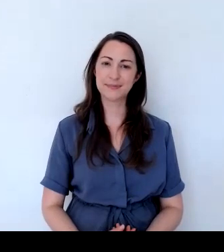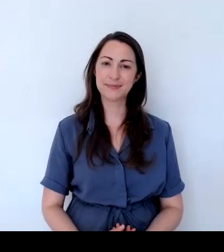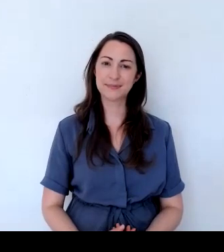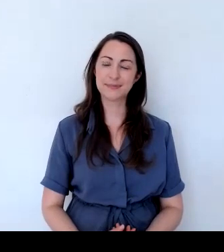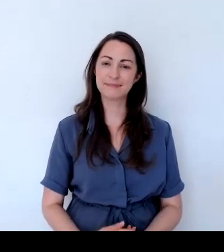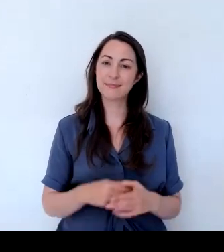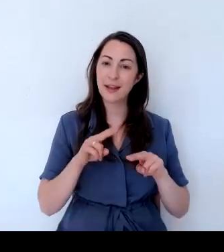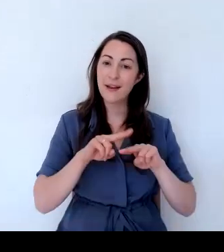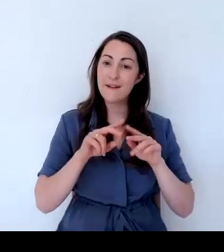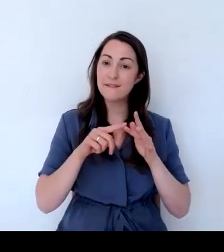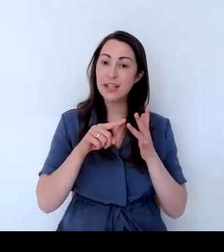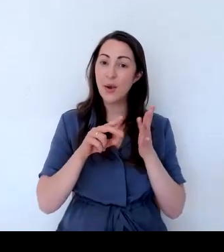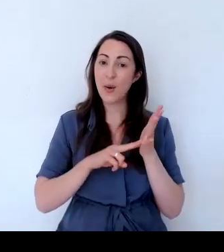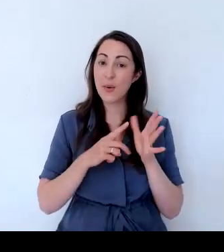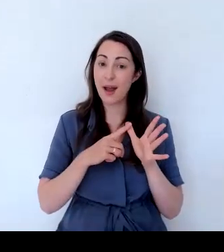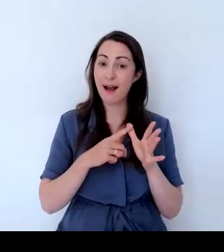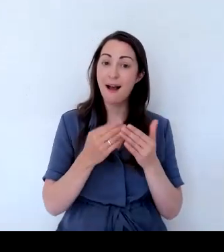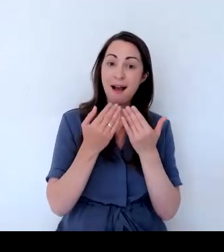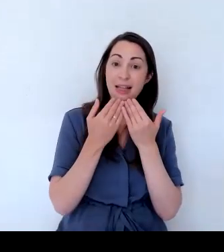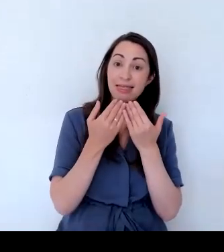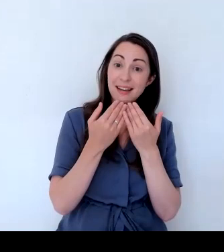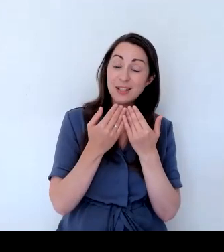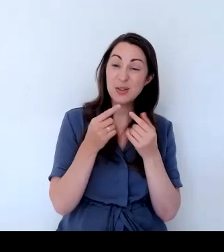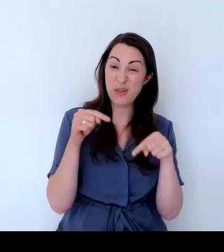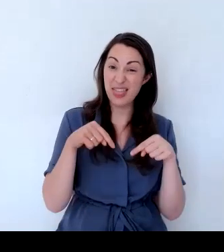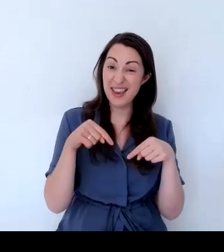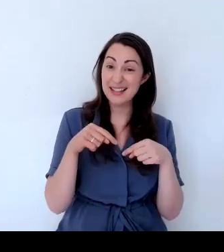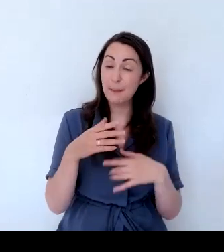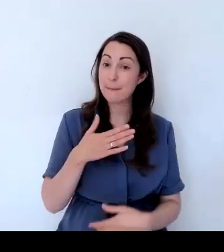Fiona says, thanks for doing this. Would be nice to see the planters later on.